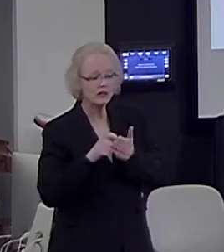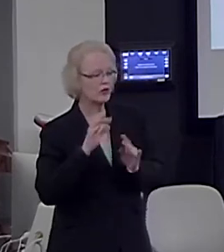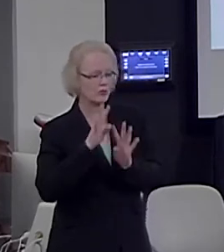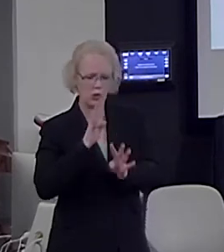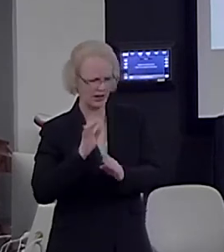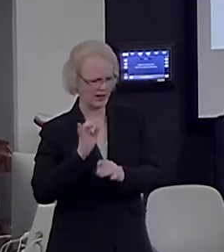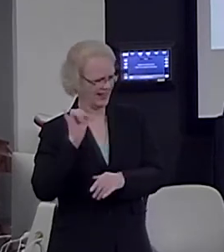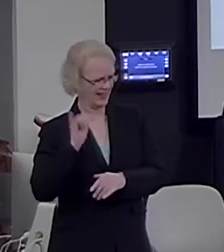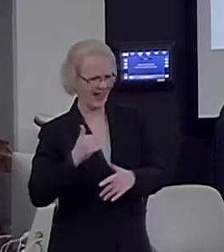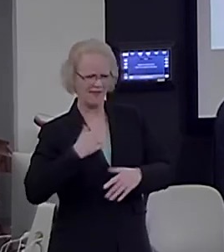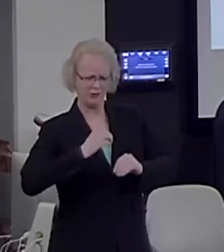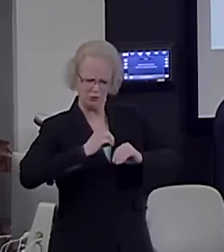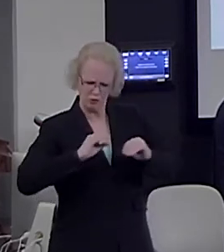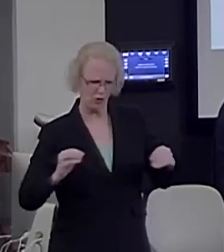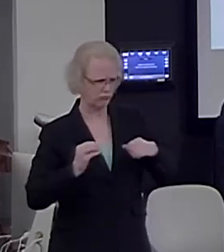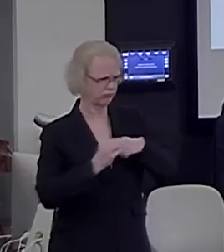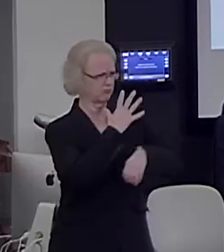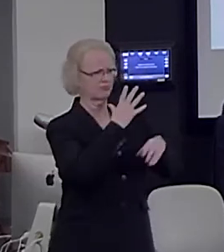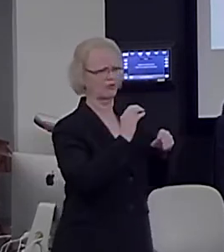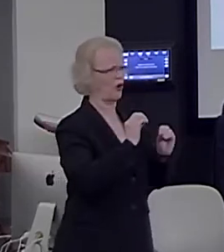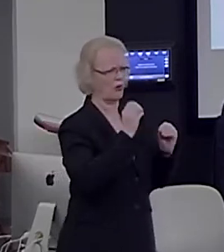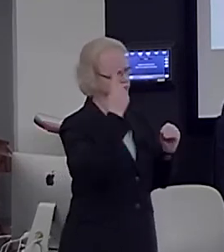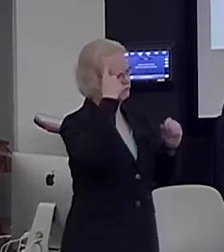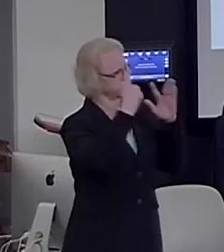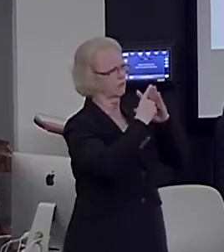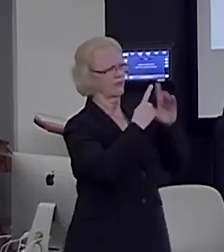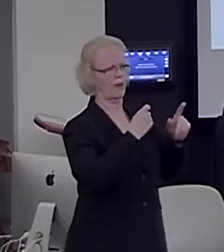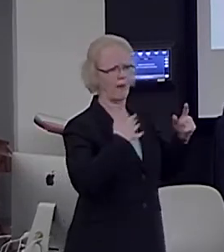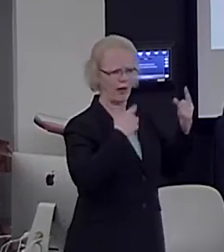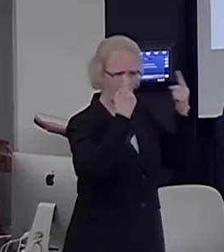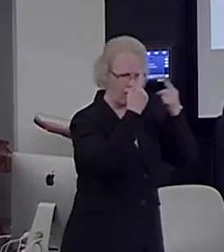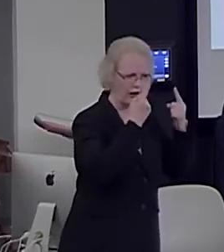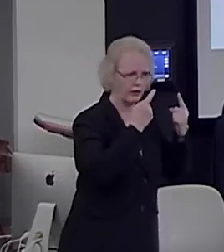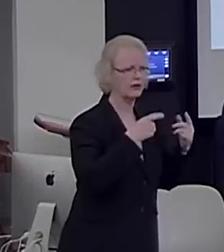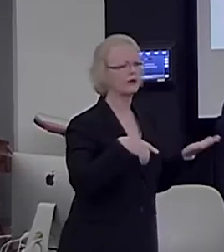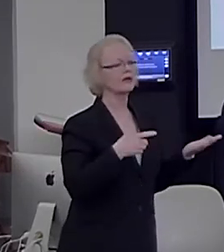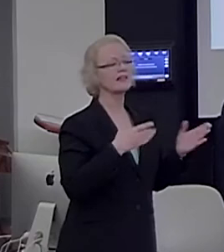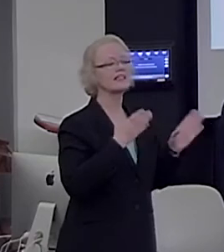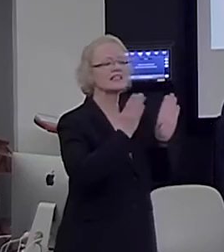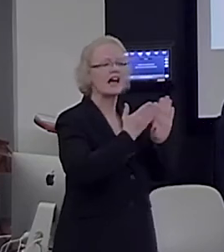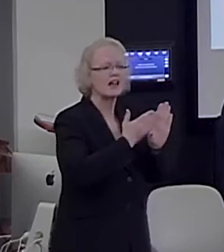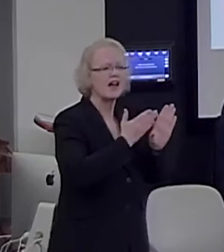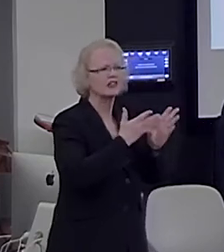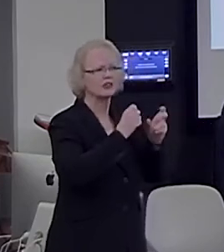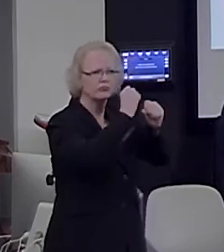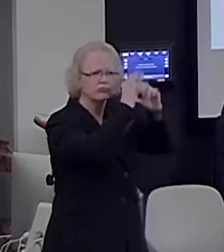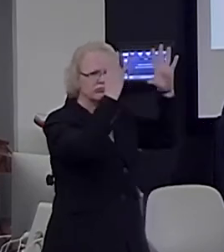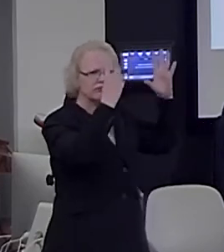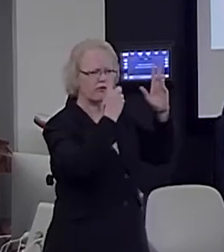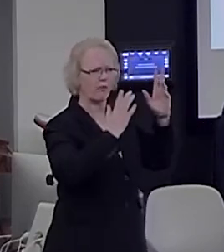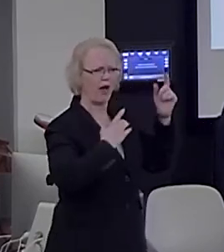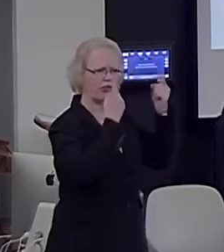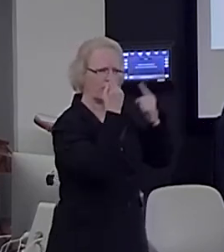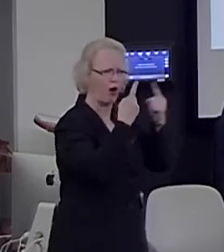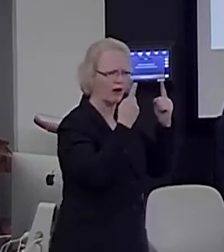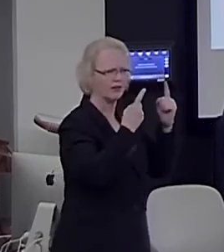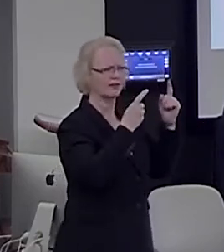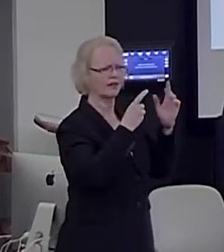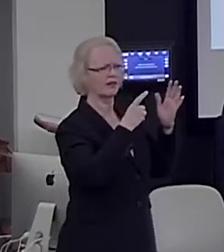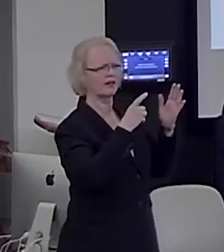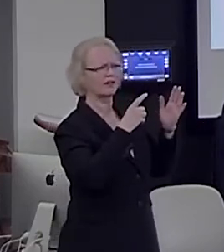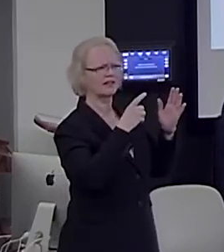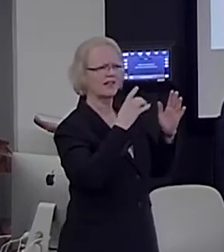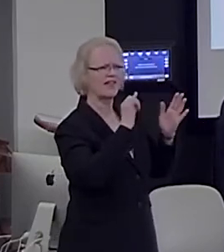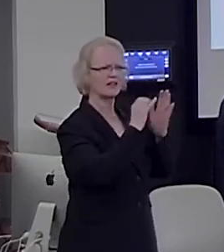part in my thought processes. The psychological entities that serve as bleeding blocks for my thoughts are certain signs or